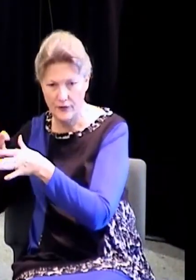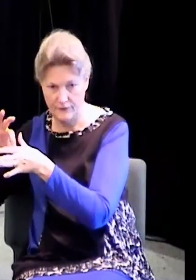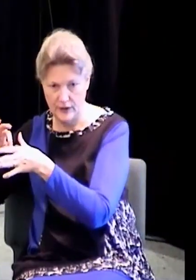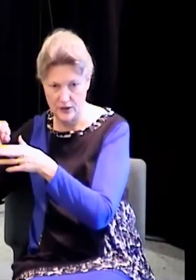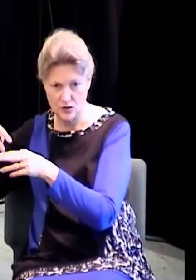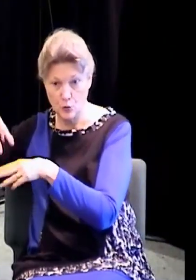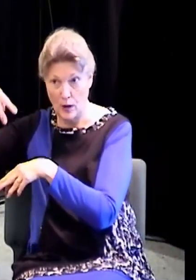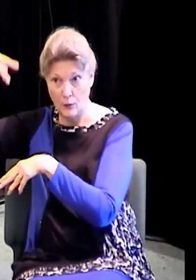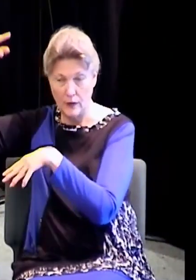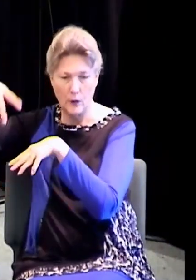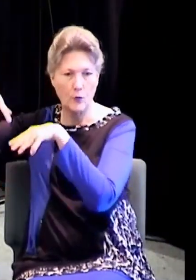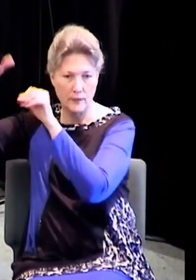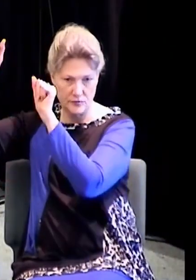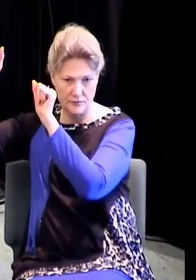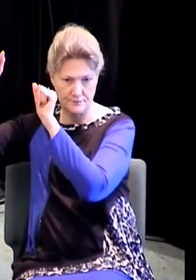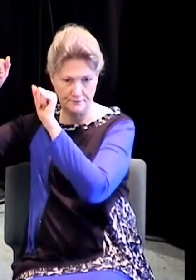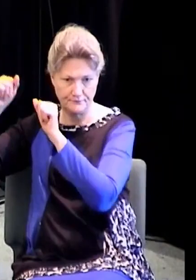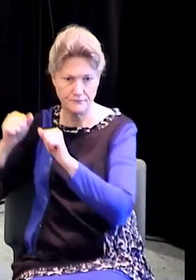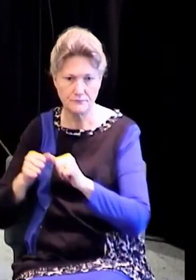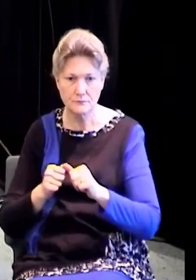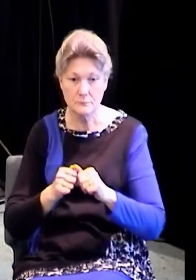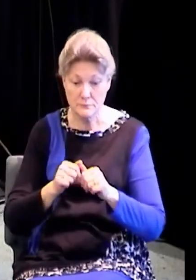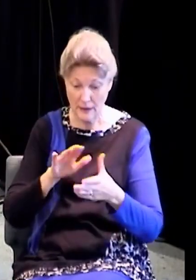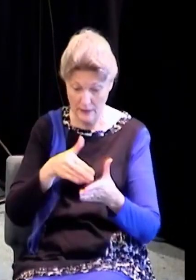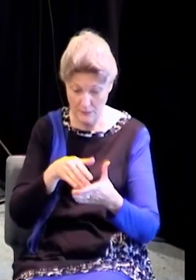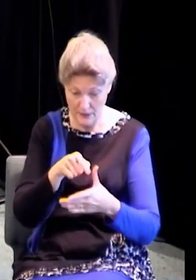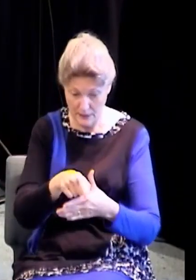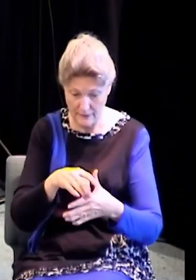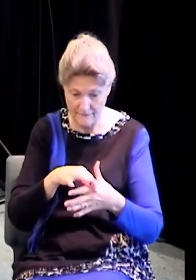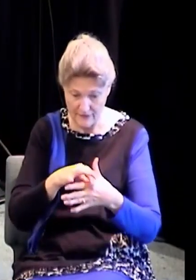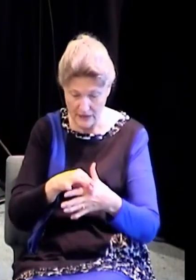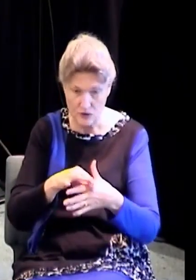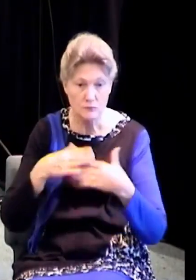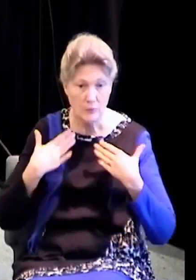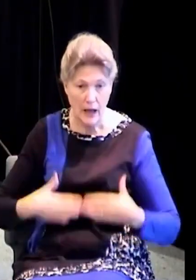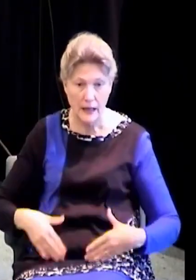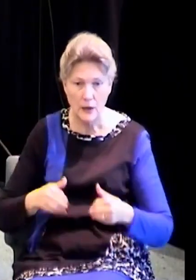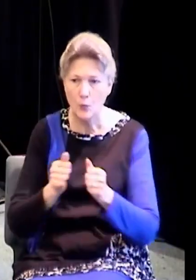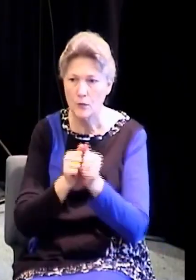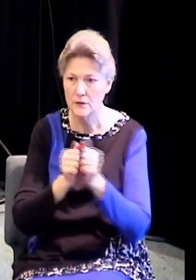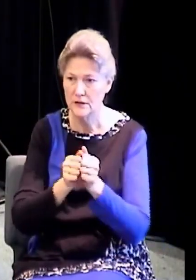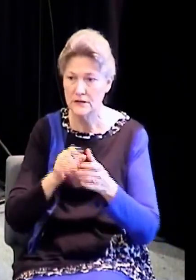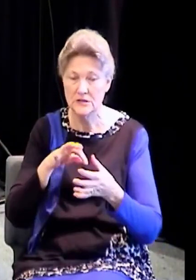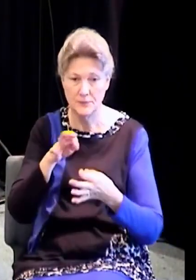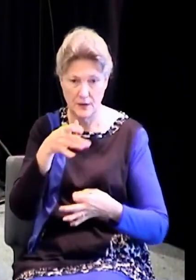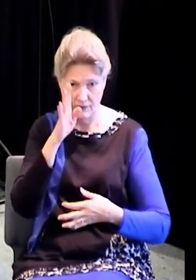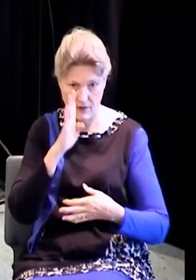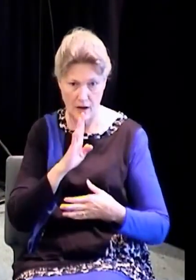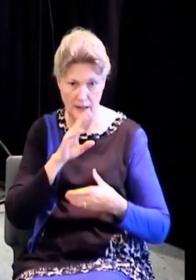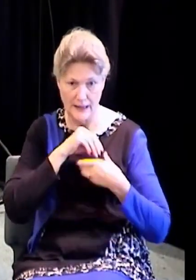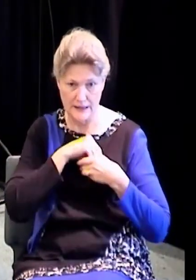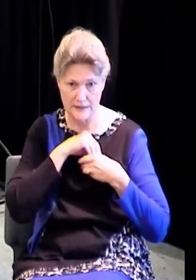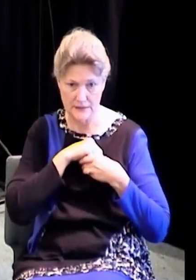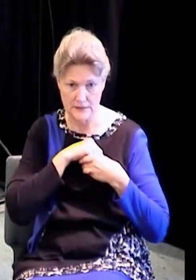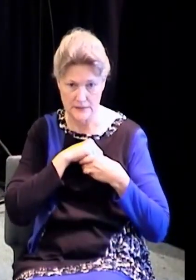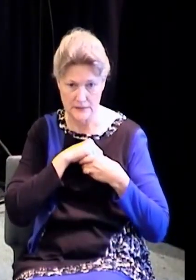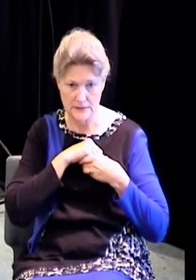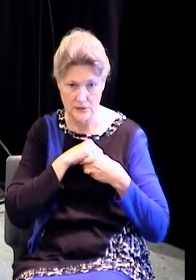In the middle is flesh with Spirit. That's what's happening. God is saying, you are born in the